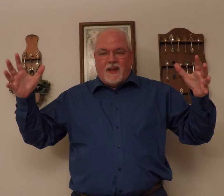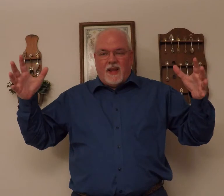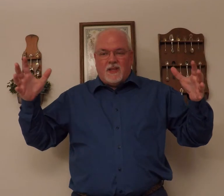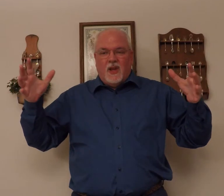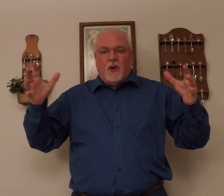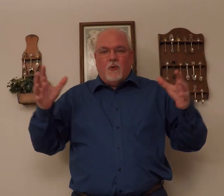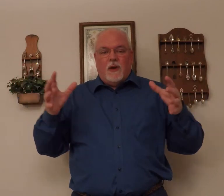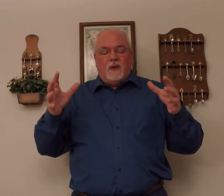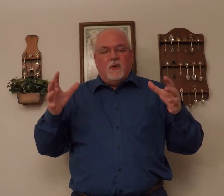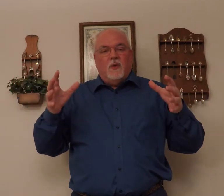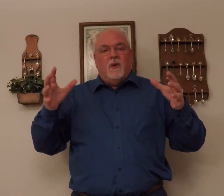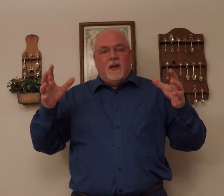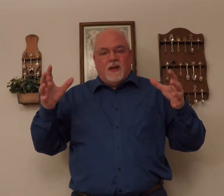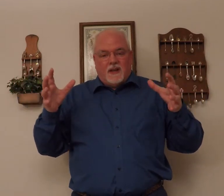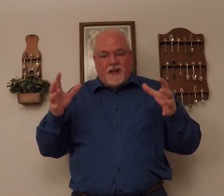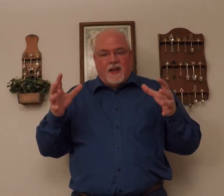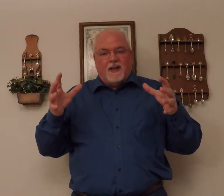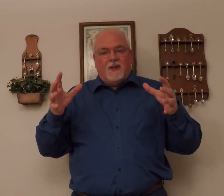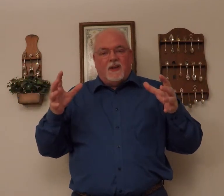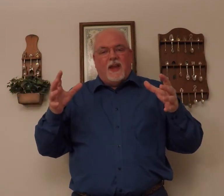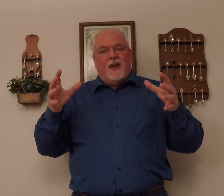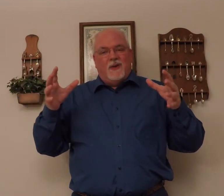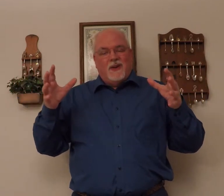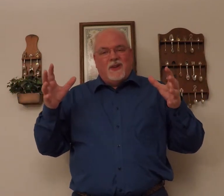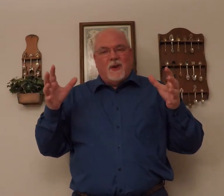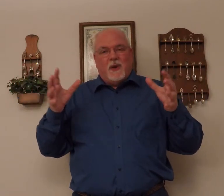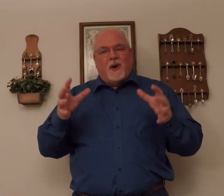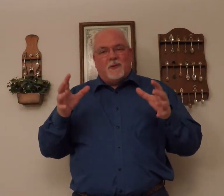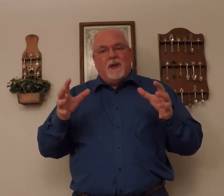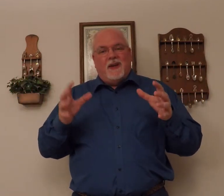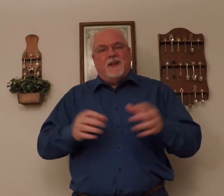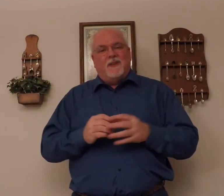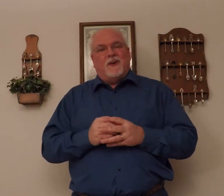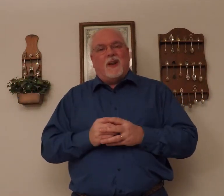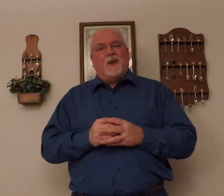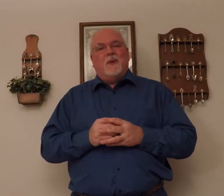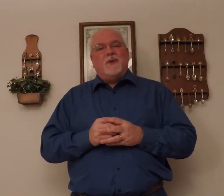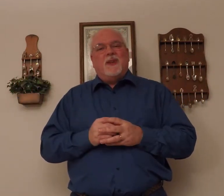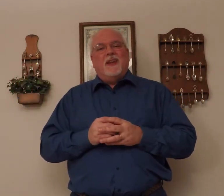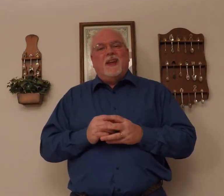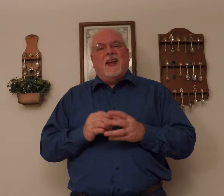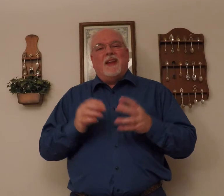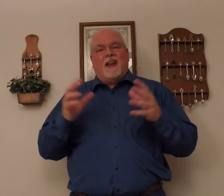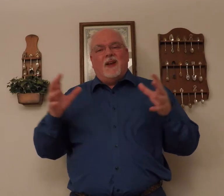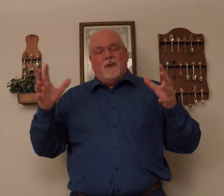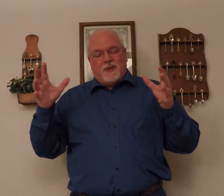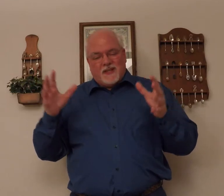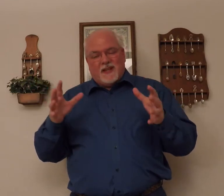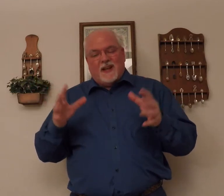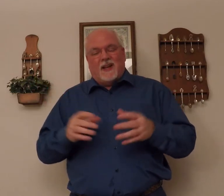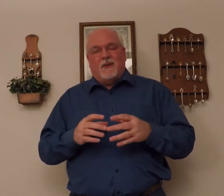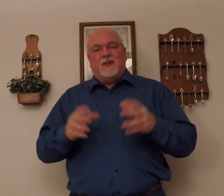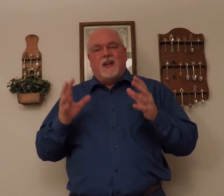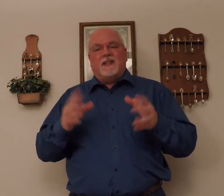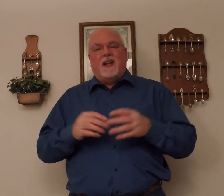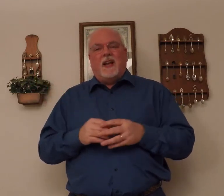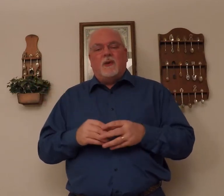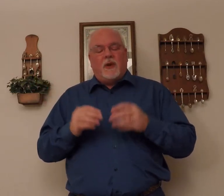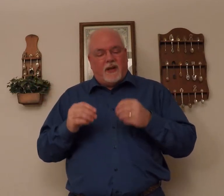that case, we do take into account that we are speaking a different language. And that language is sign language. And in sign language, we lay